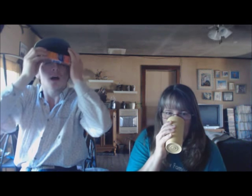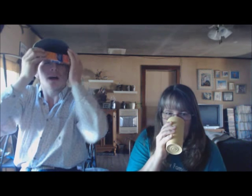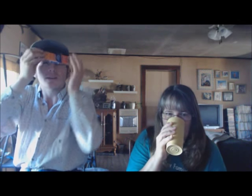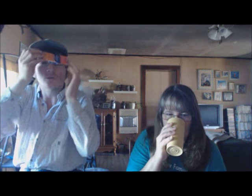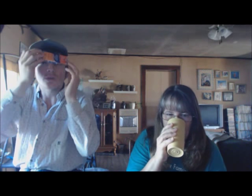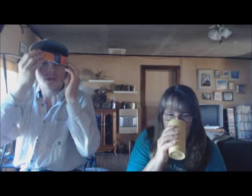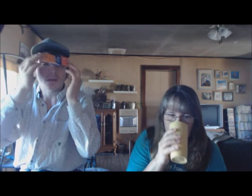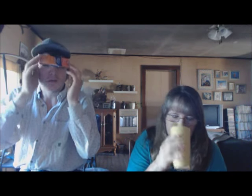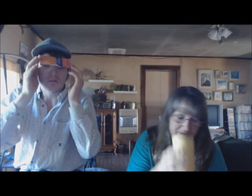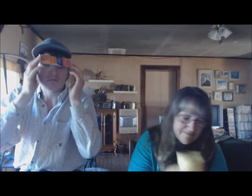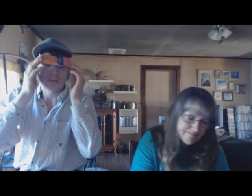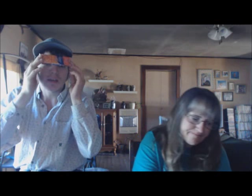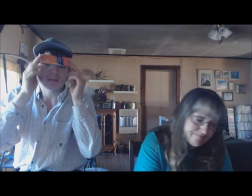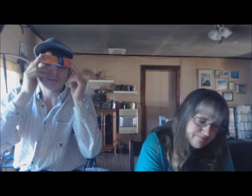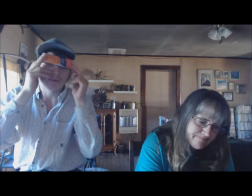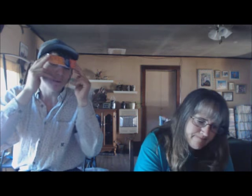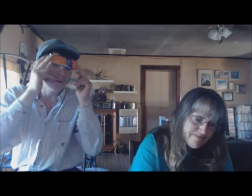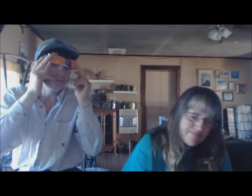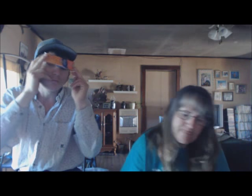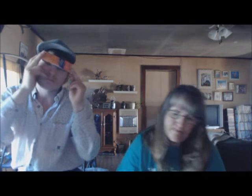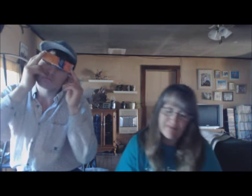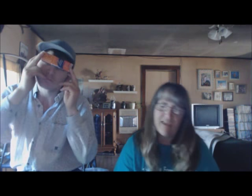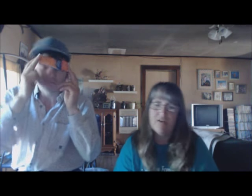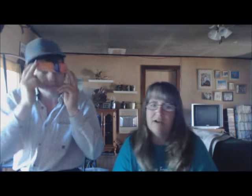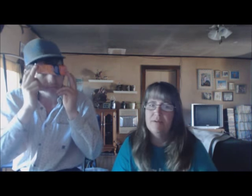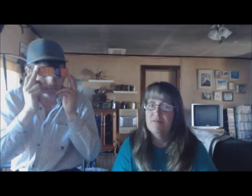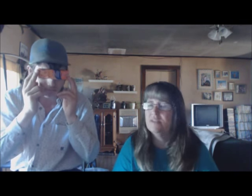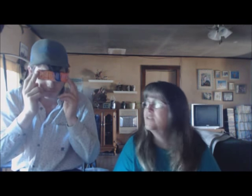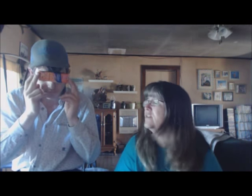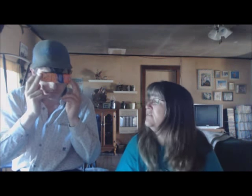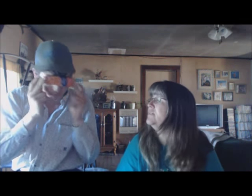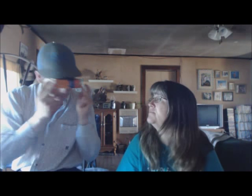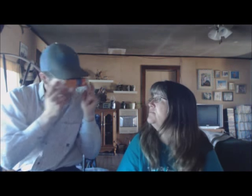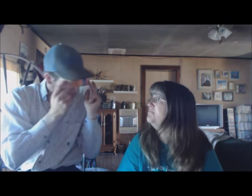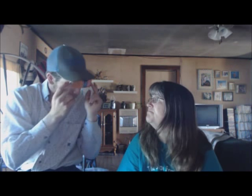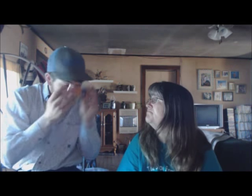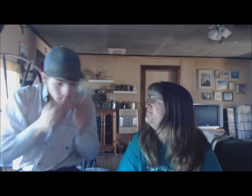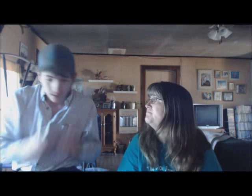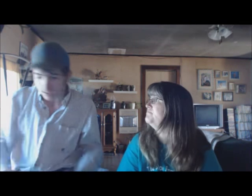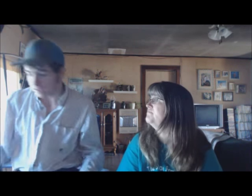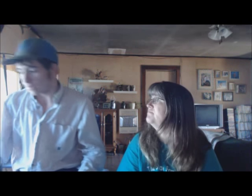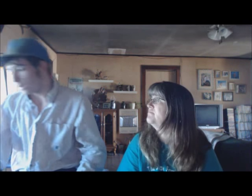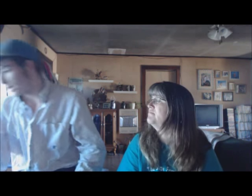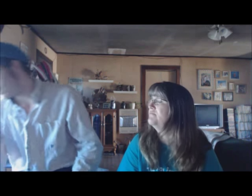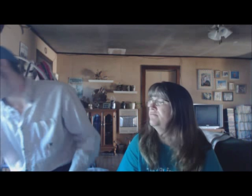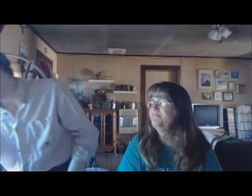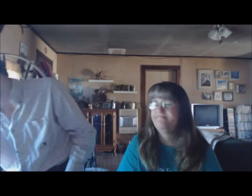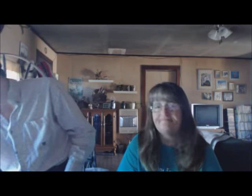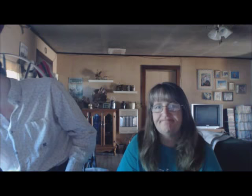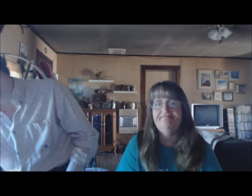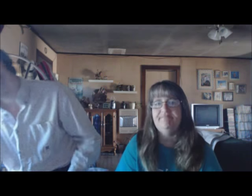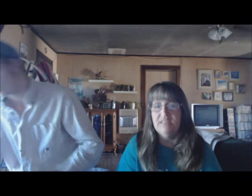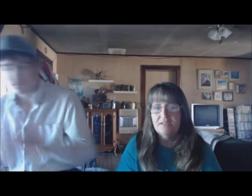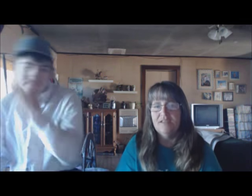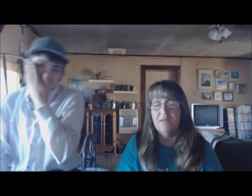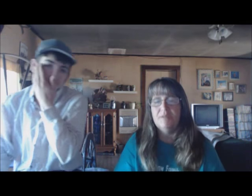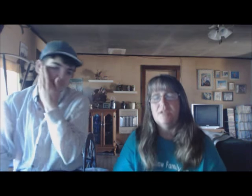Not as weak as has with boys. Okay, but what's going on with him? He has a rib out. Yep.